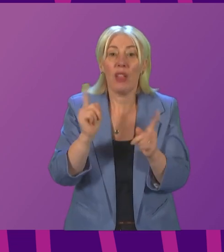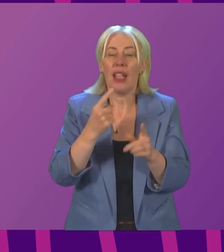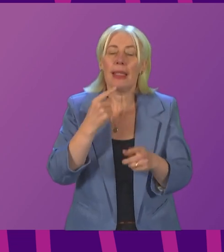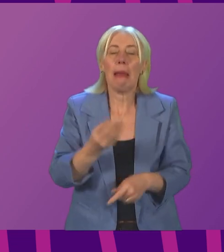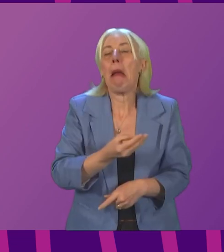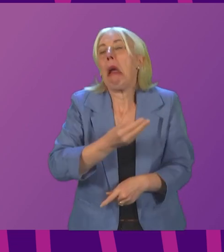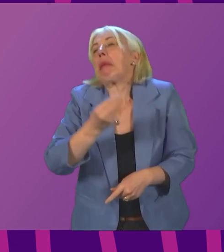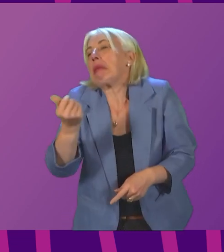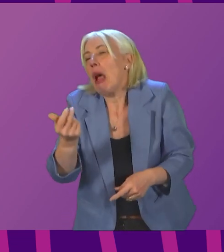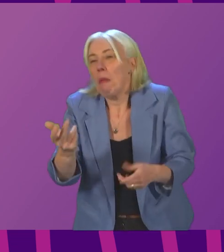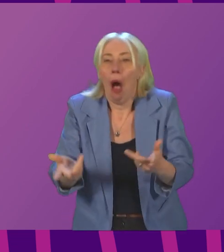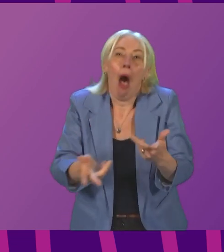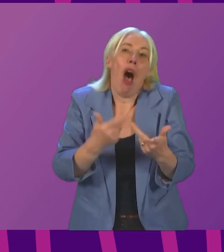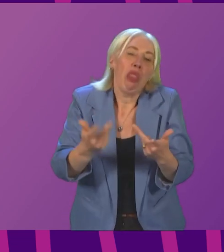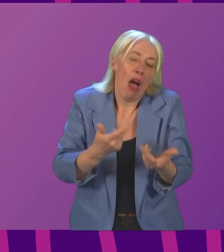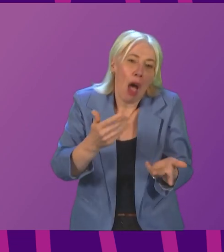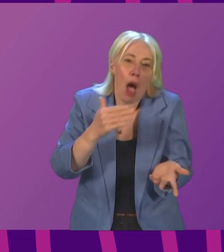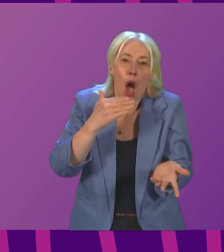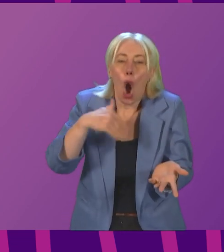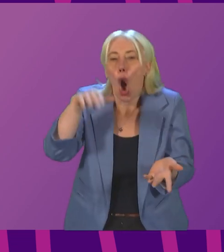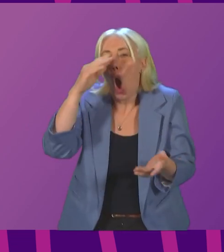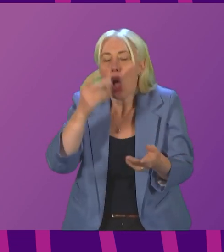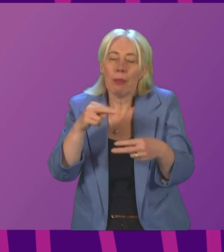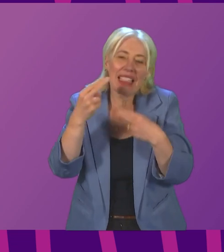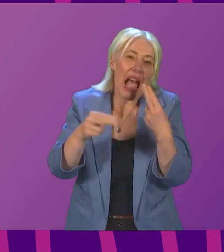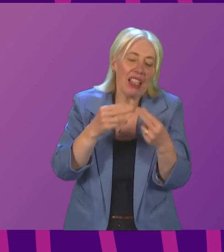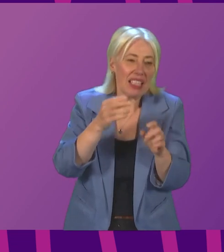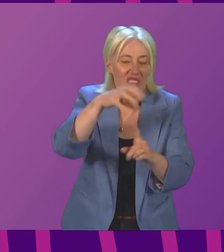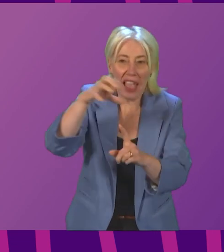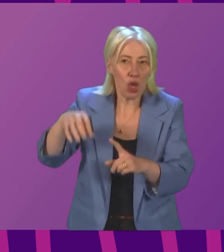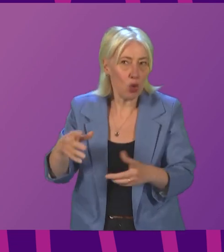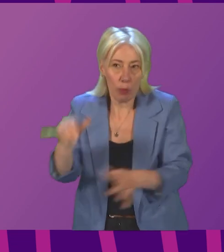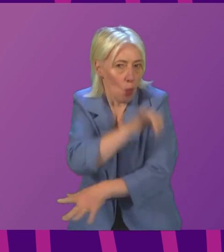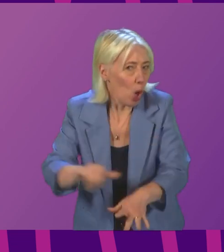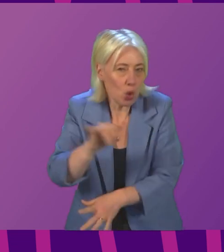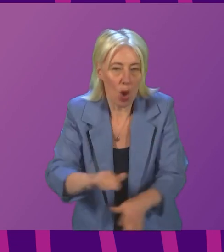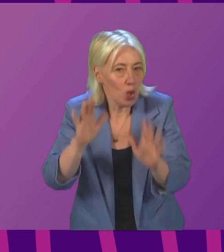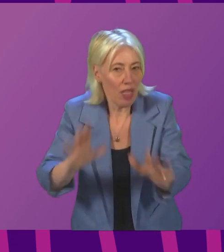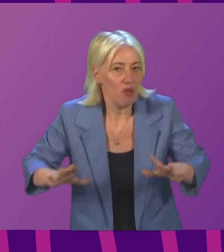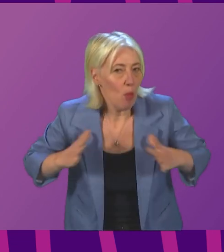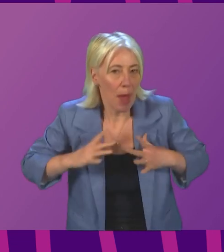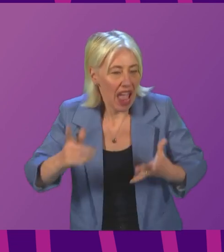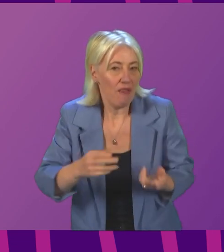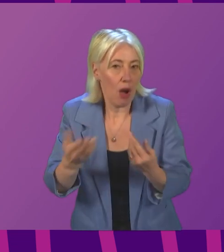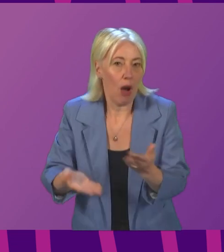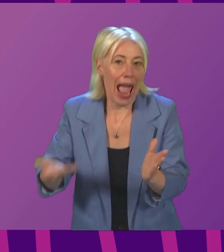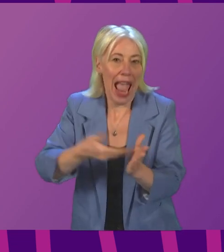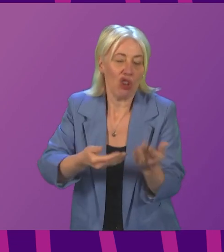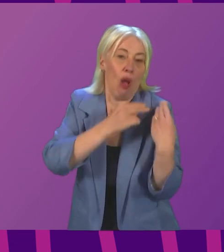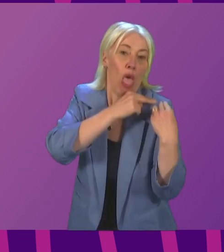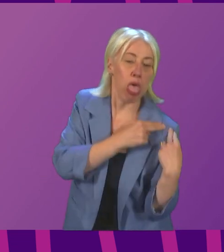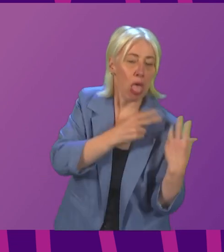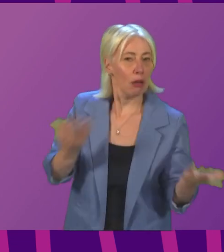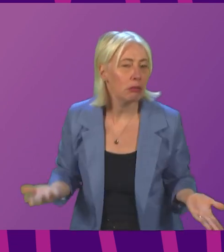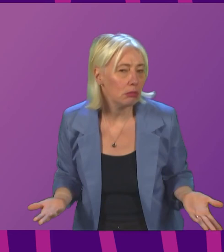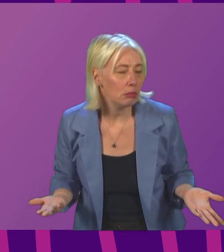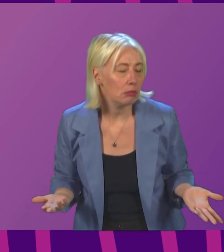hospitality venues. Which hospitality venues have to prepare for this added burden? And finally, the